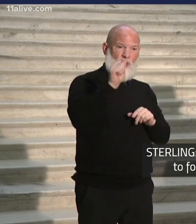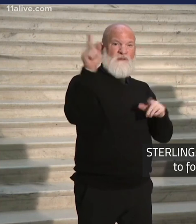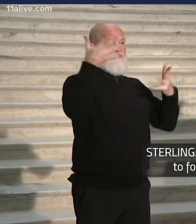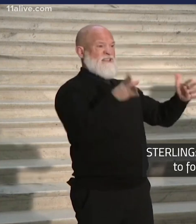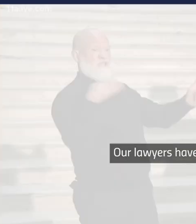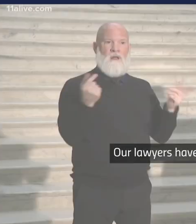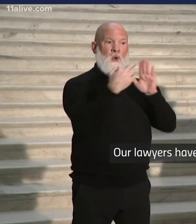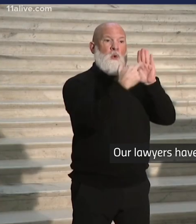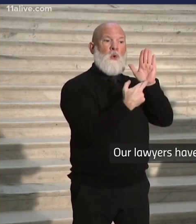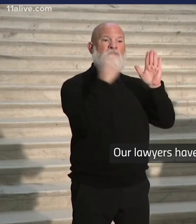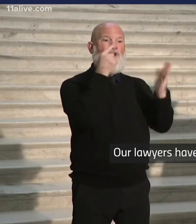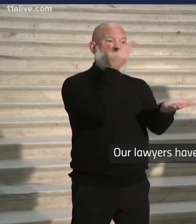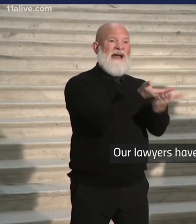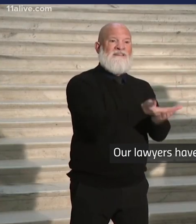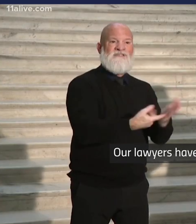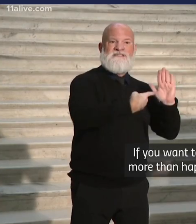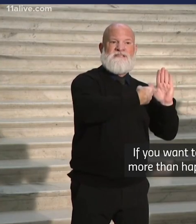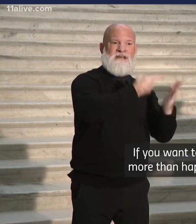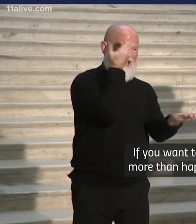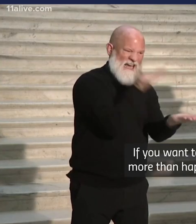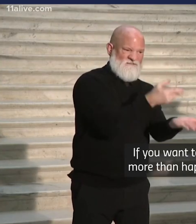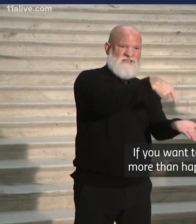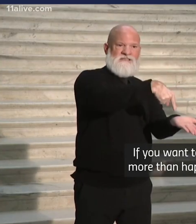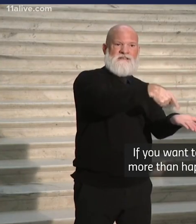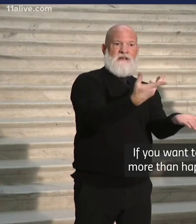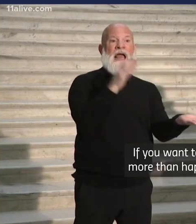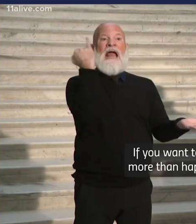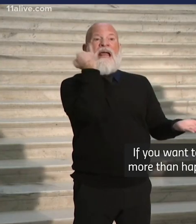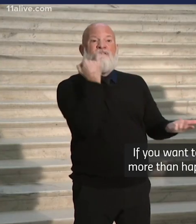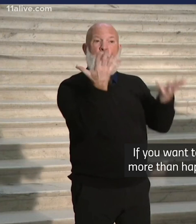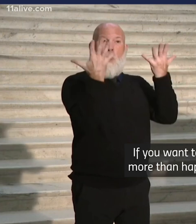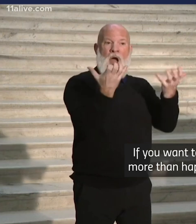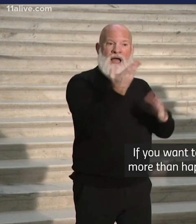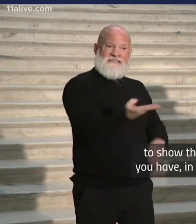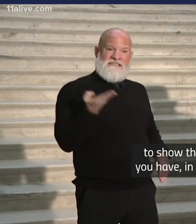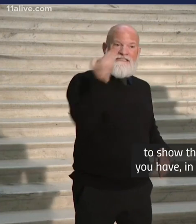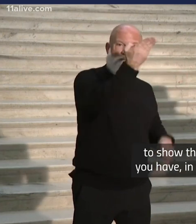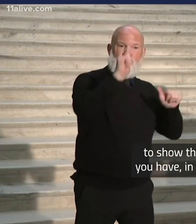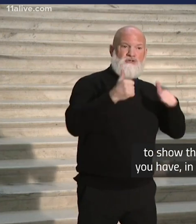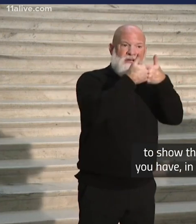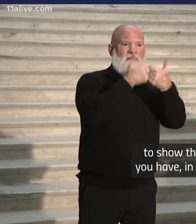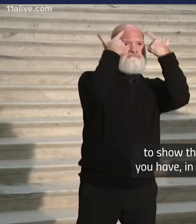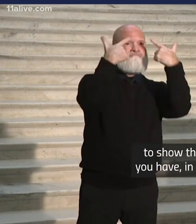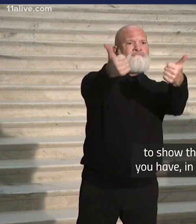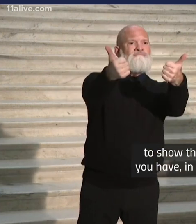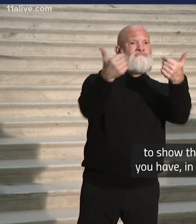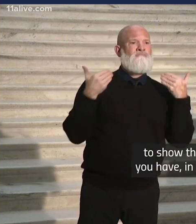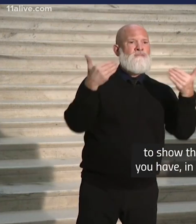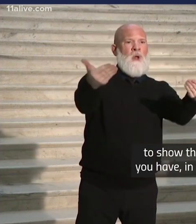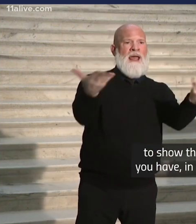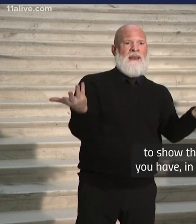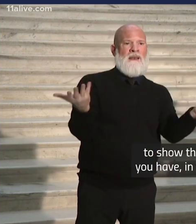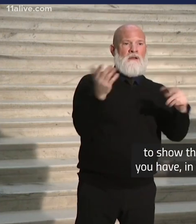follow once you do that. Our lawyers have sent their lawyers a letter saying, if you want to dismiss your challenge, we're more than happy to share this data with you to show that your data is